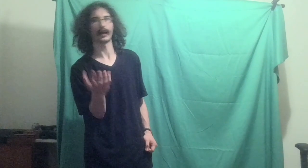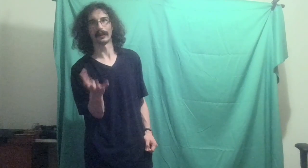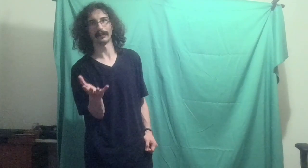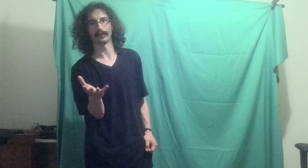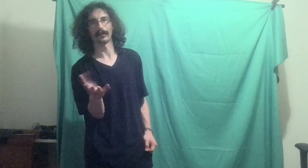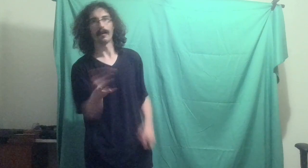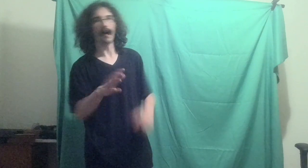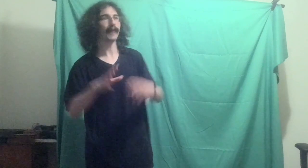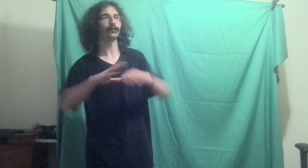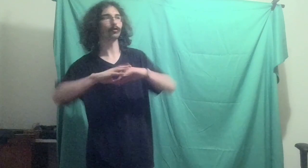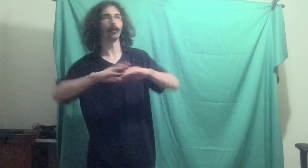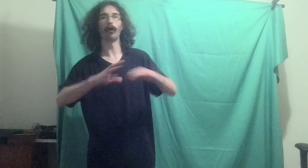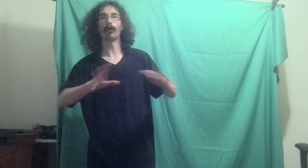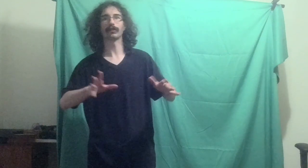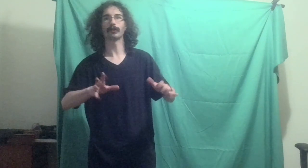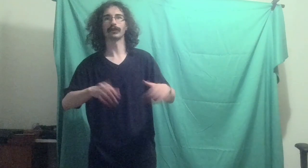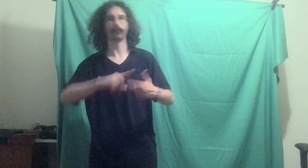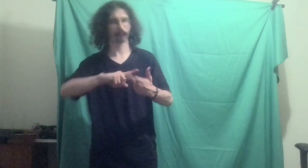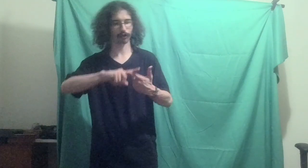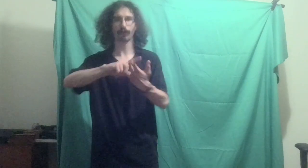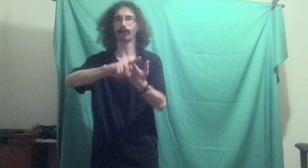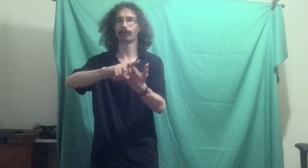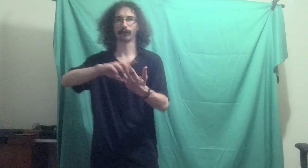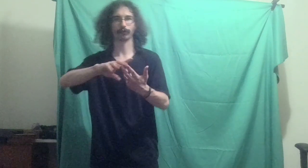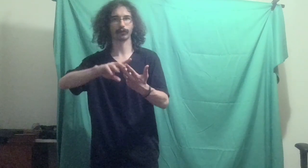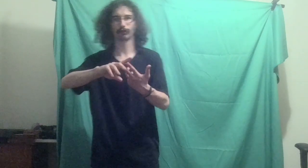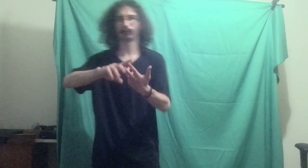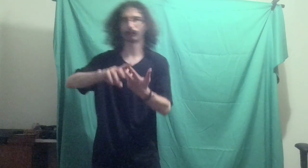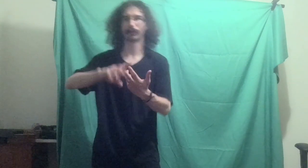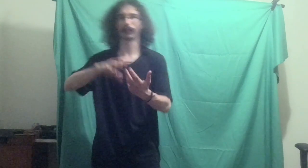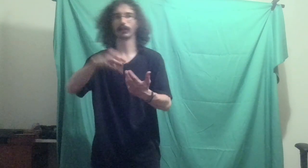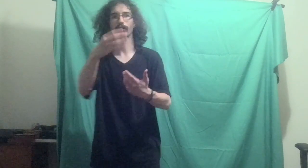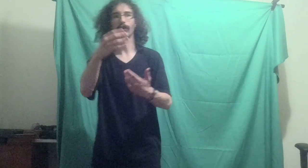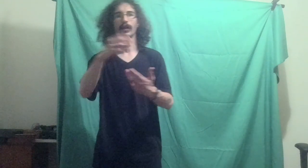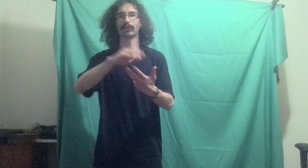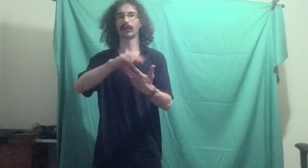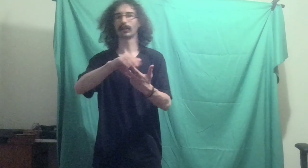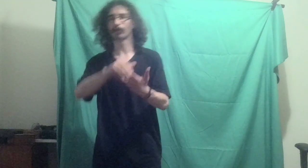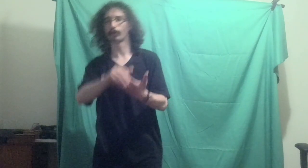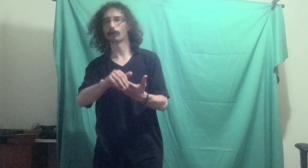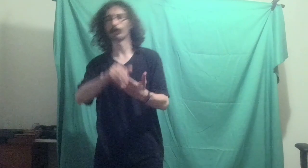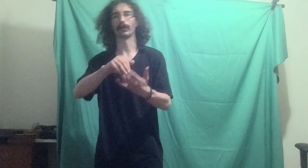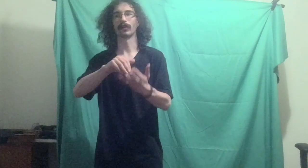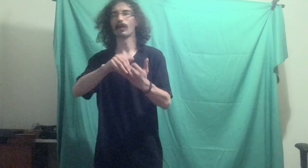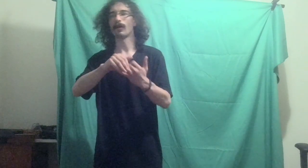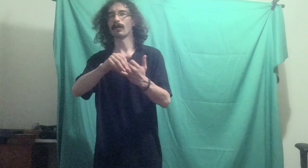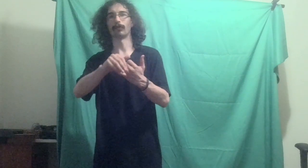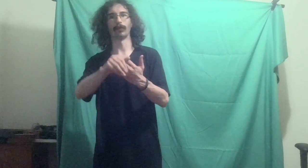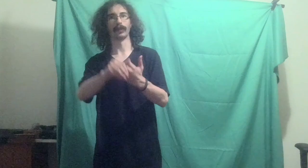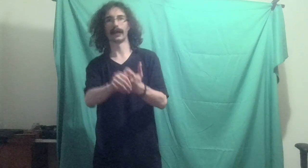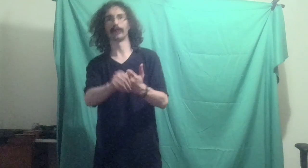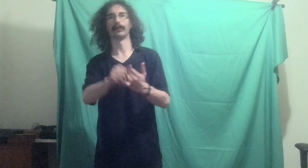editing. I have to do all this myself, the thumbnails, the streaming, the setting up the equipment, doing the editing,